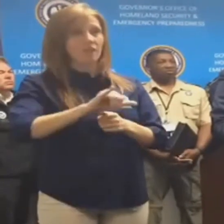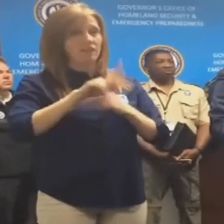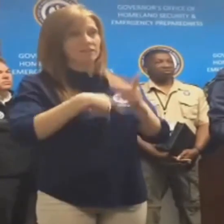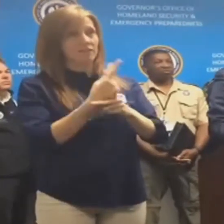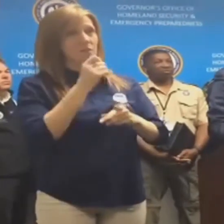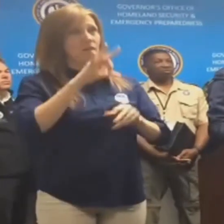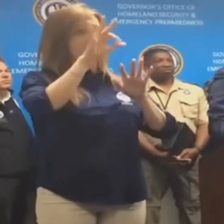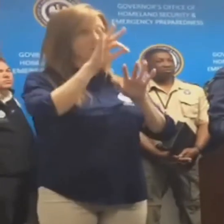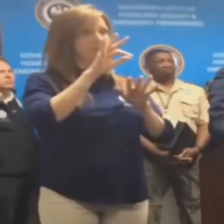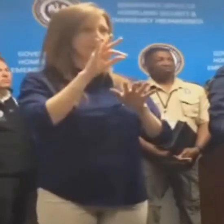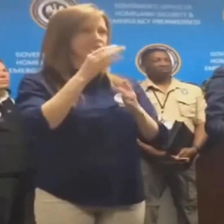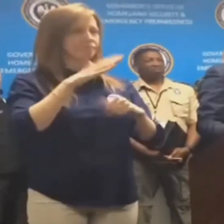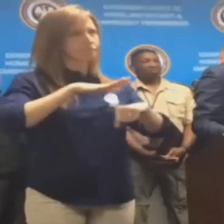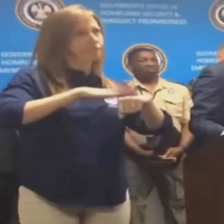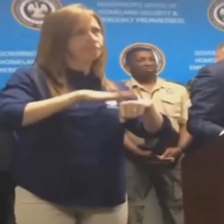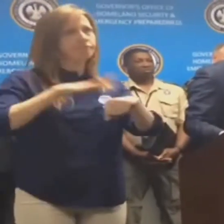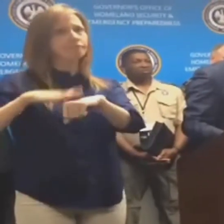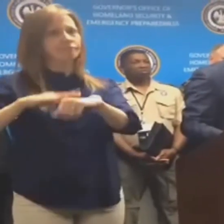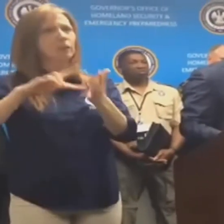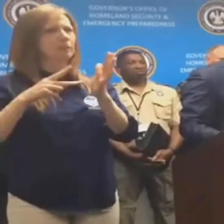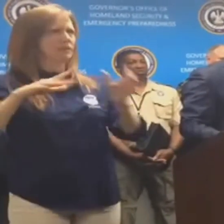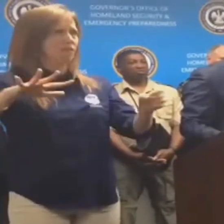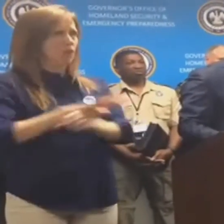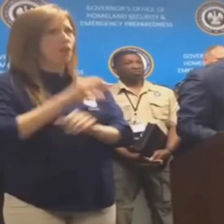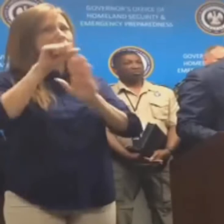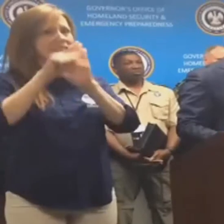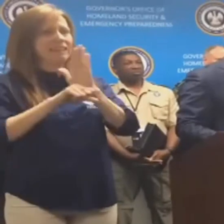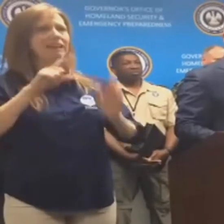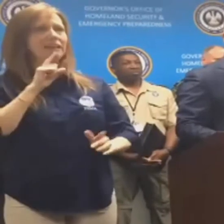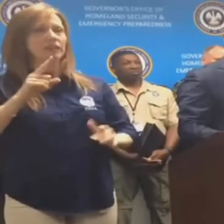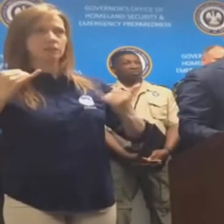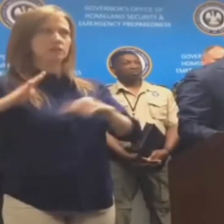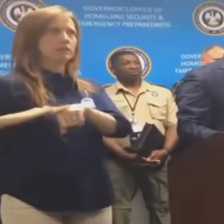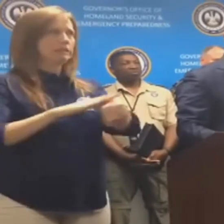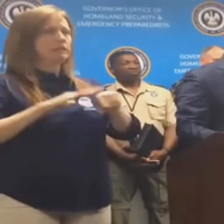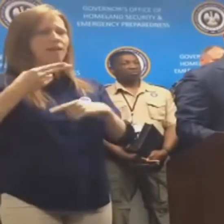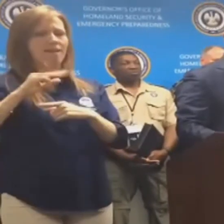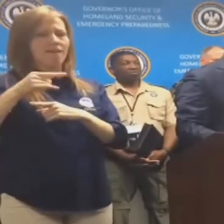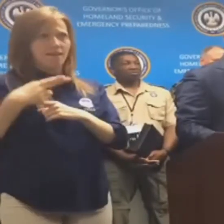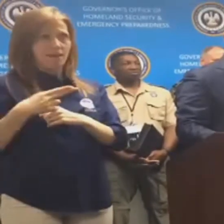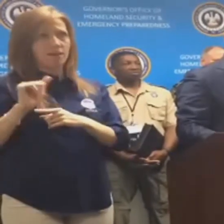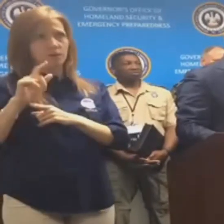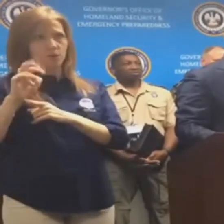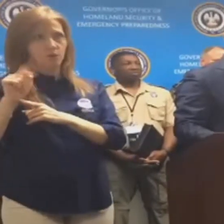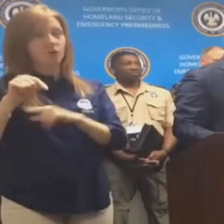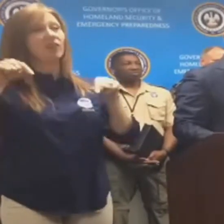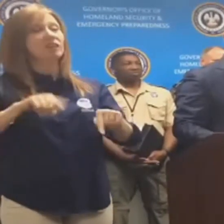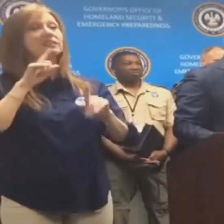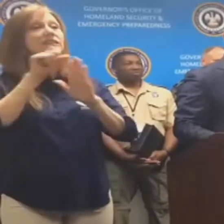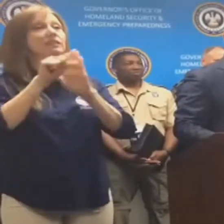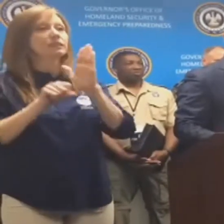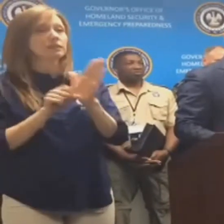that these two threat levels alone put the state as a whole on high alert. And I'll say